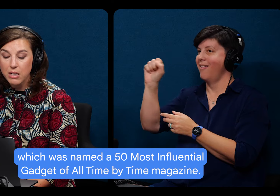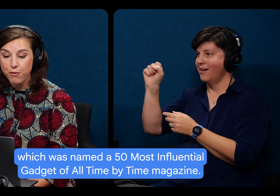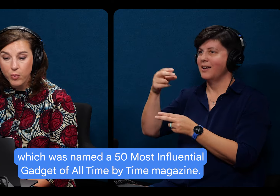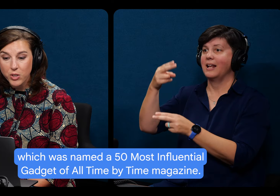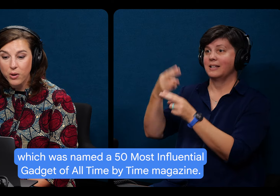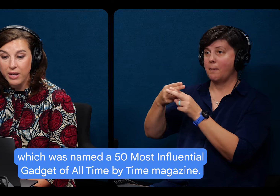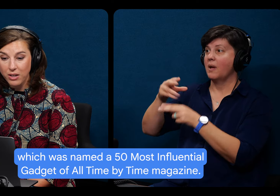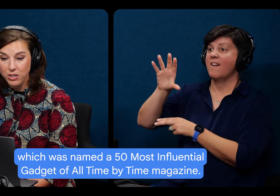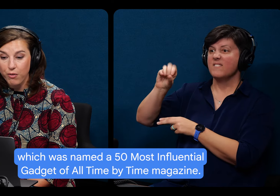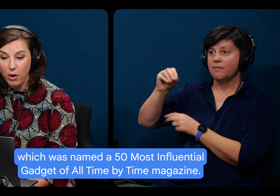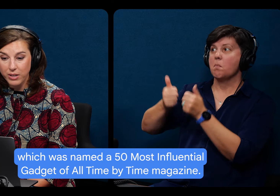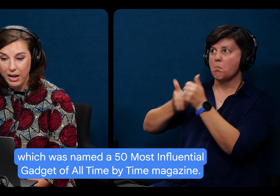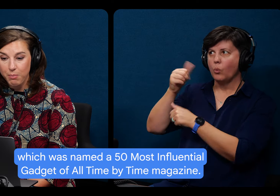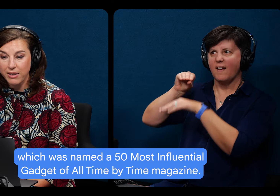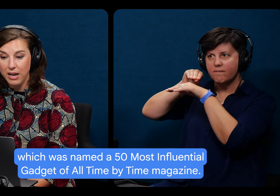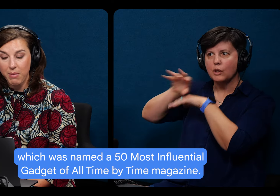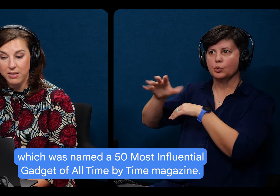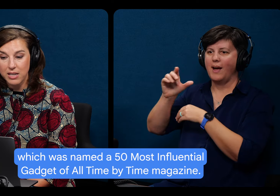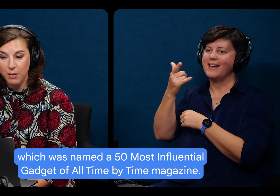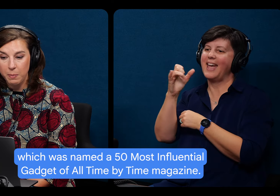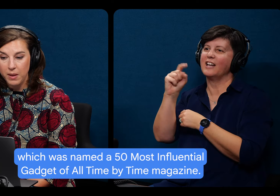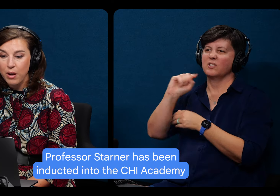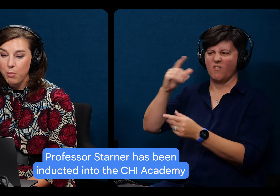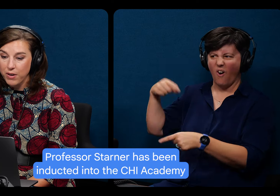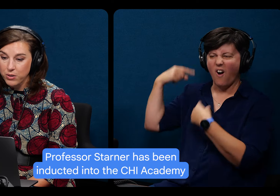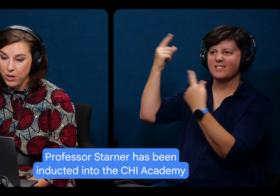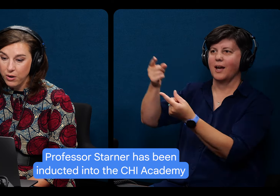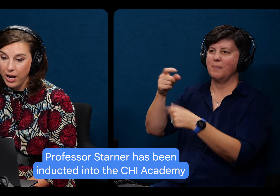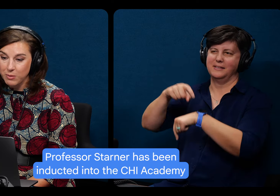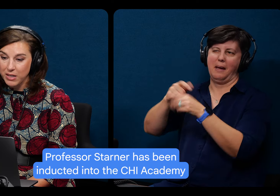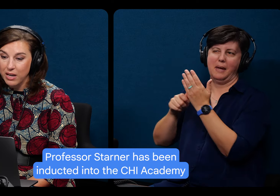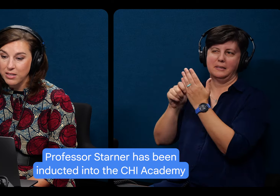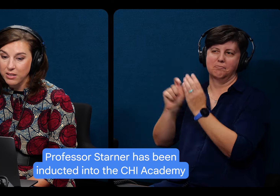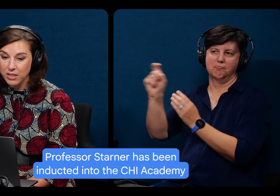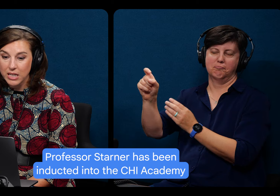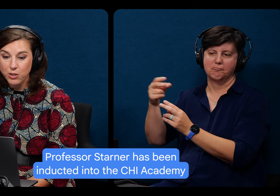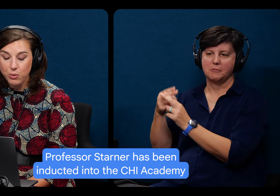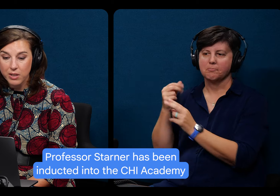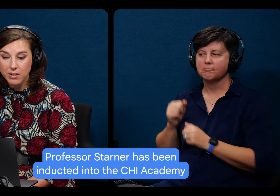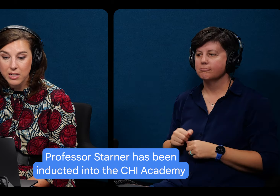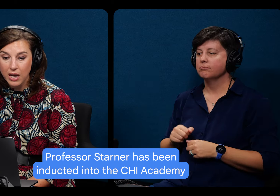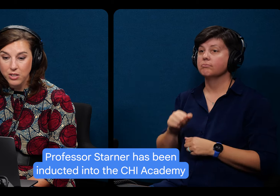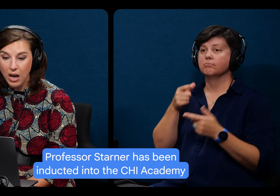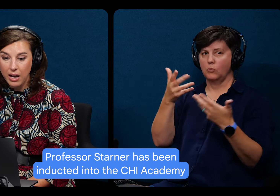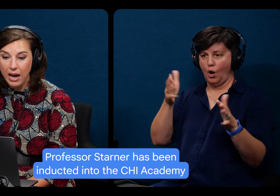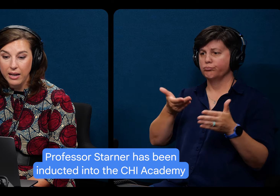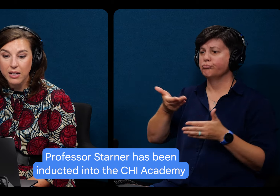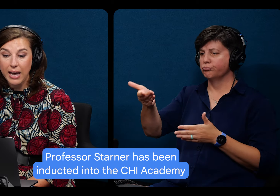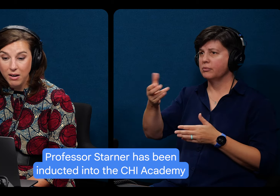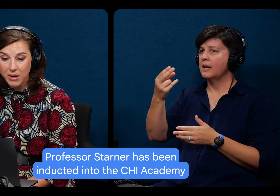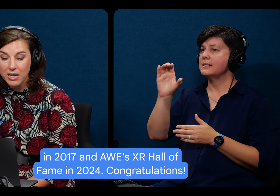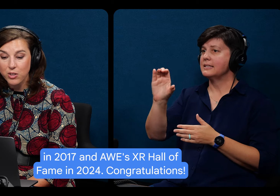most influential gadget of all time by Time magazine. Professor Starner has been inducted into the CHI